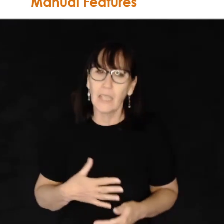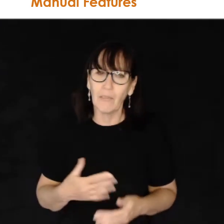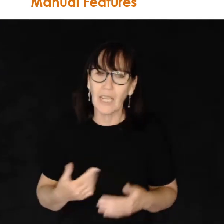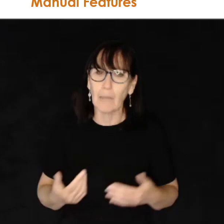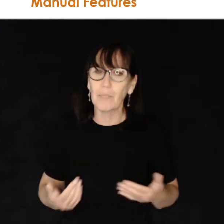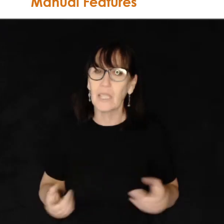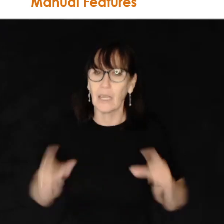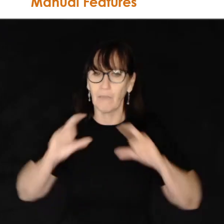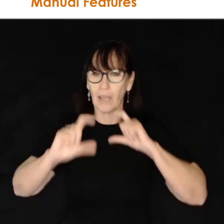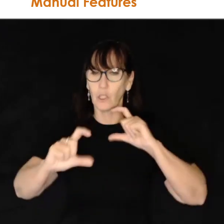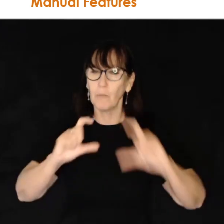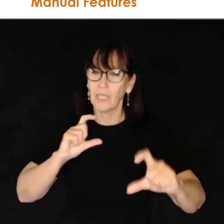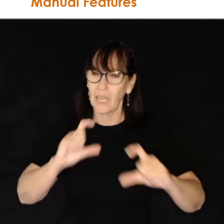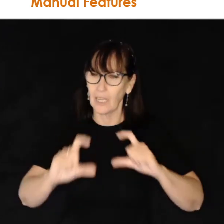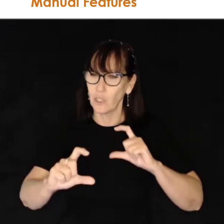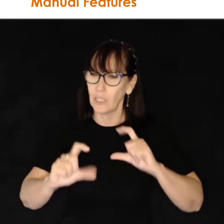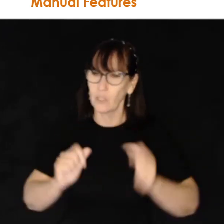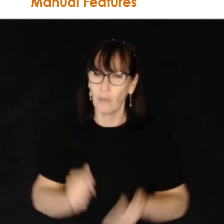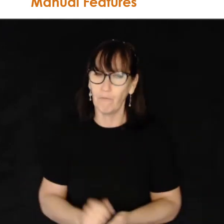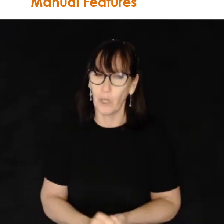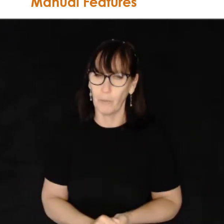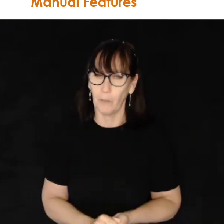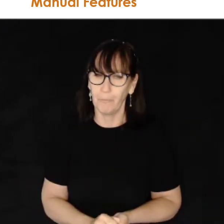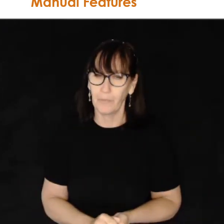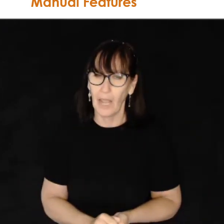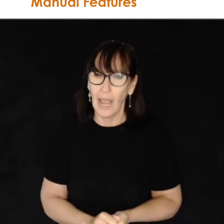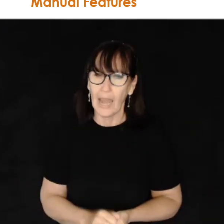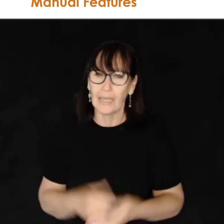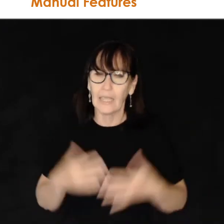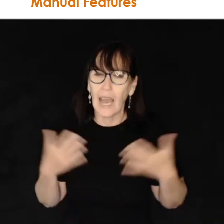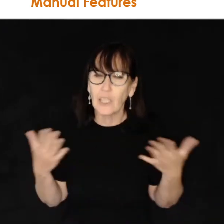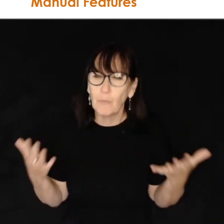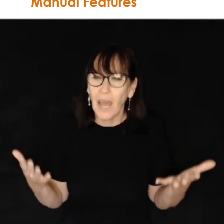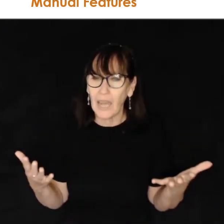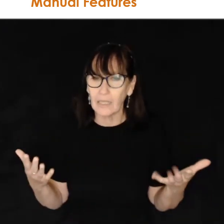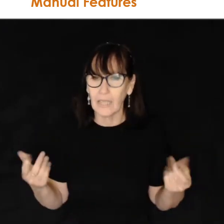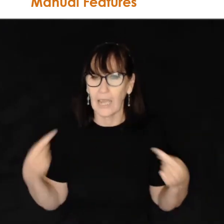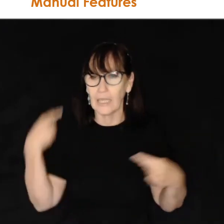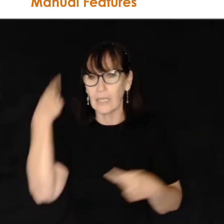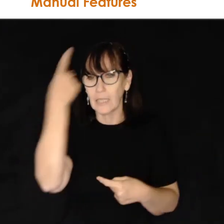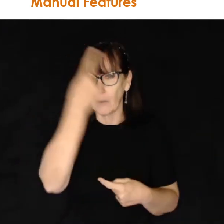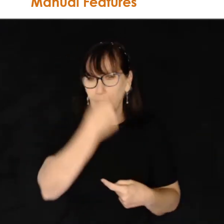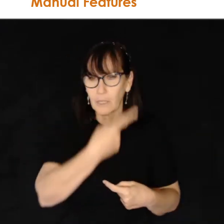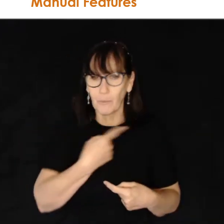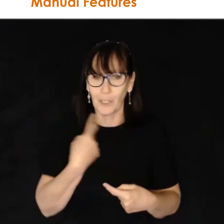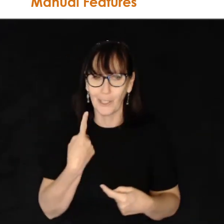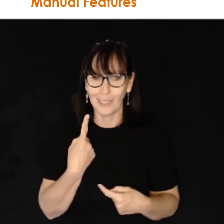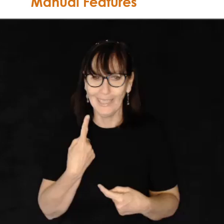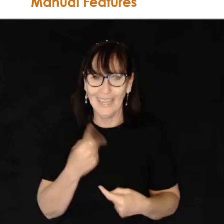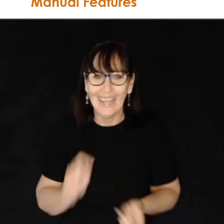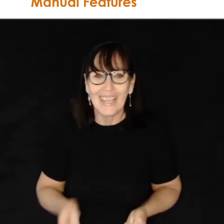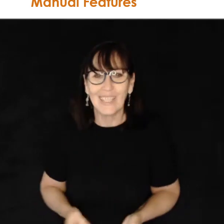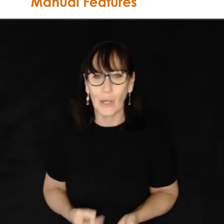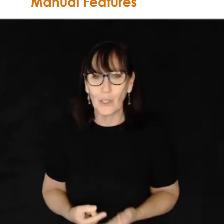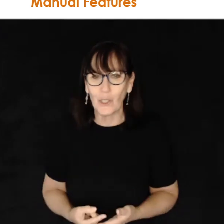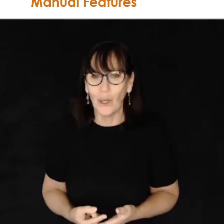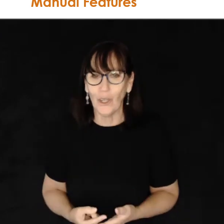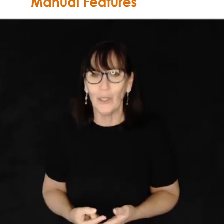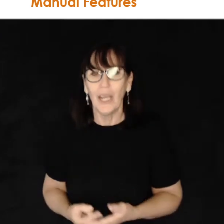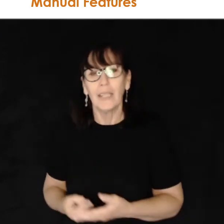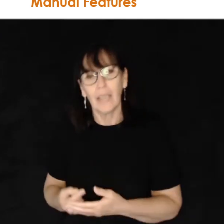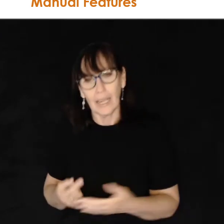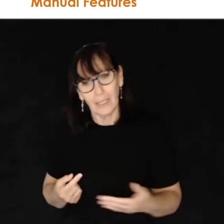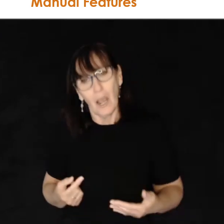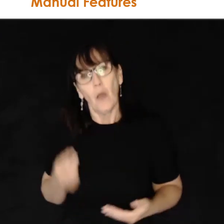78% of our communication is non-verbal. And a large part of that is our expression. So ensure